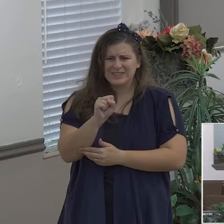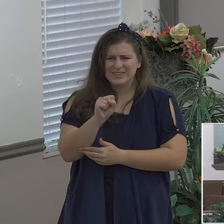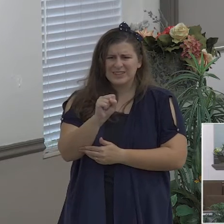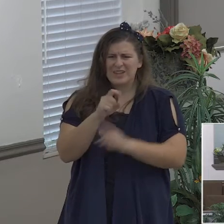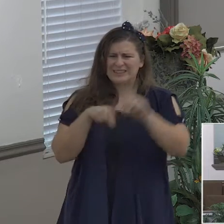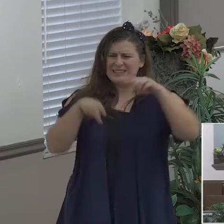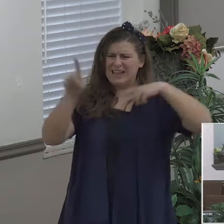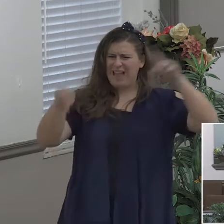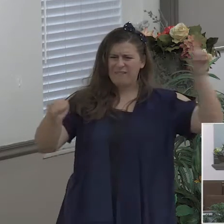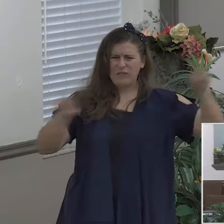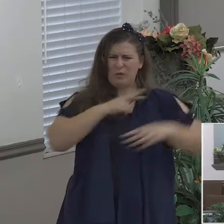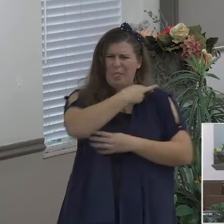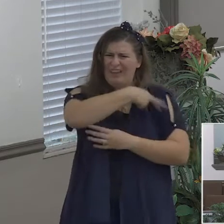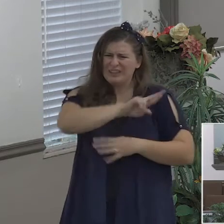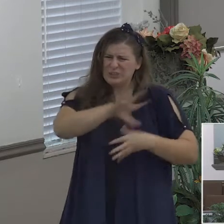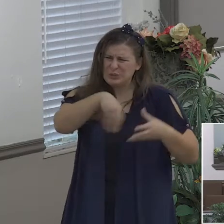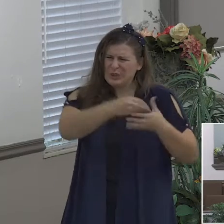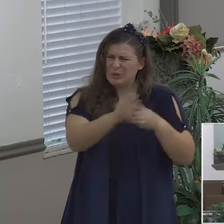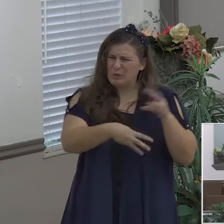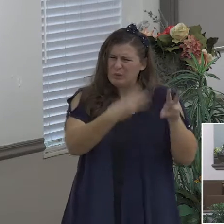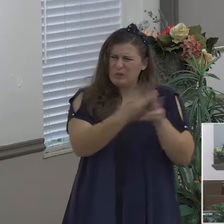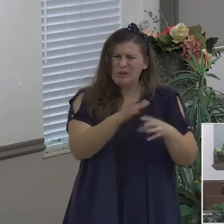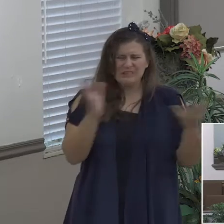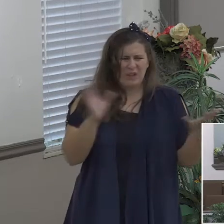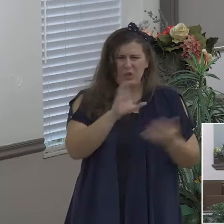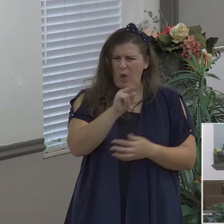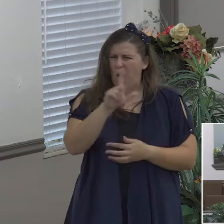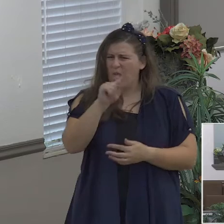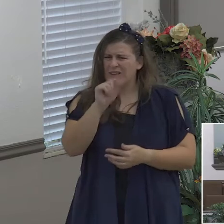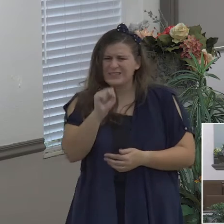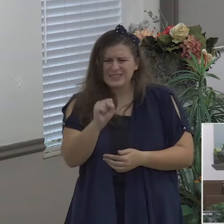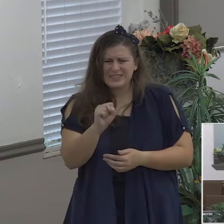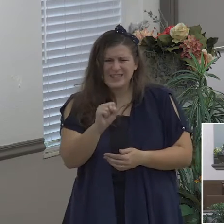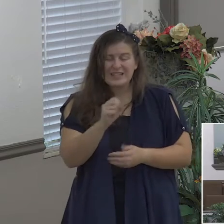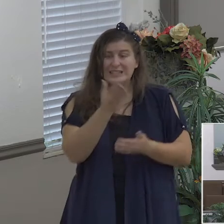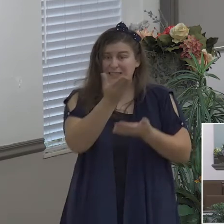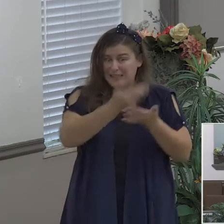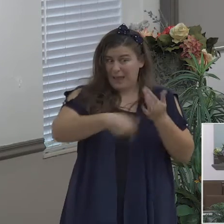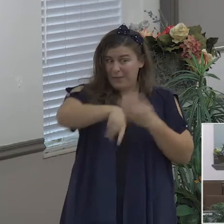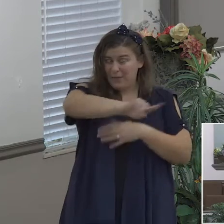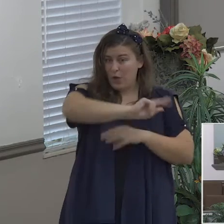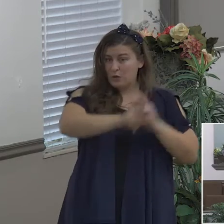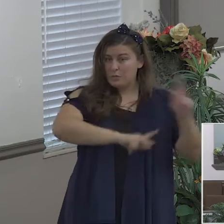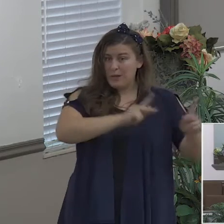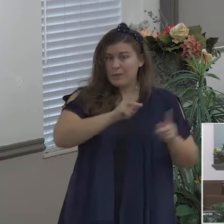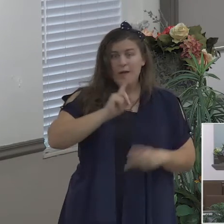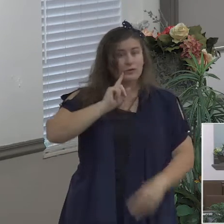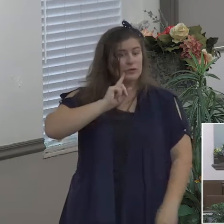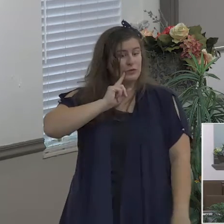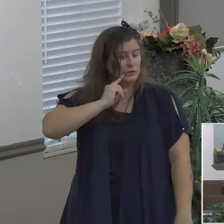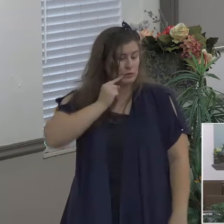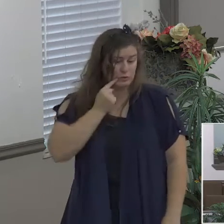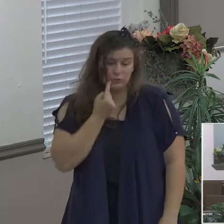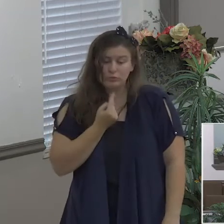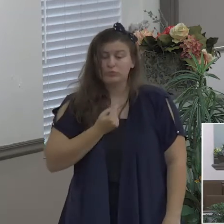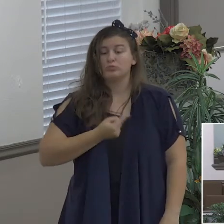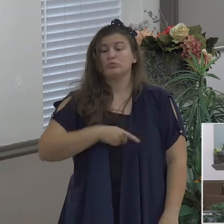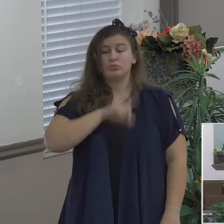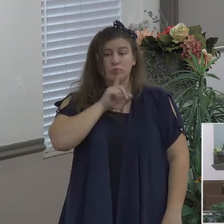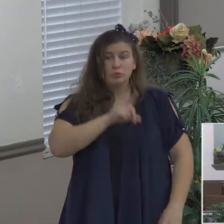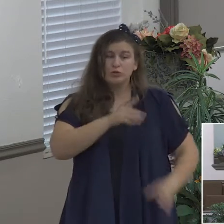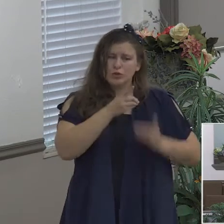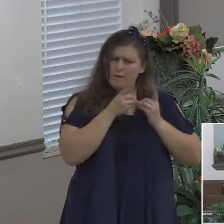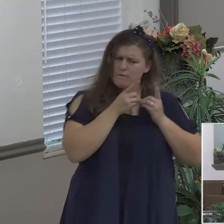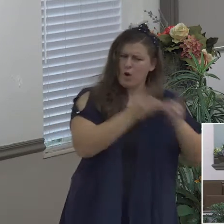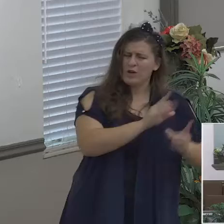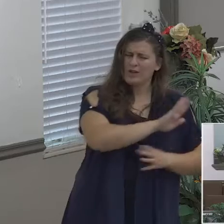some of those people are very very devoted amen I mean you understand what I'm saying